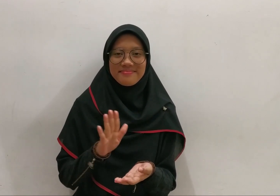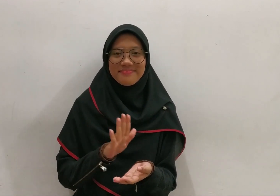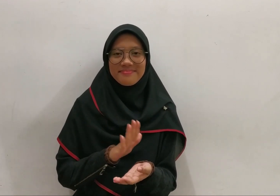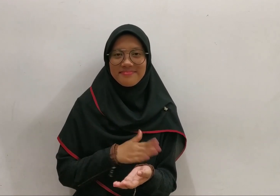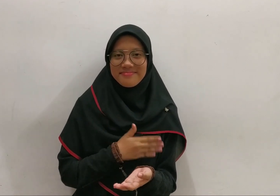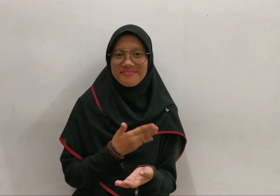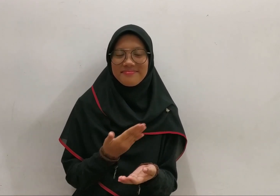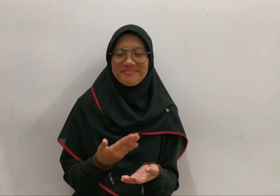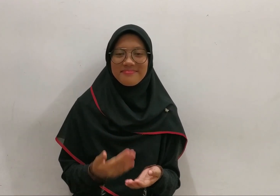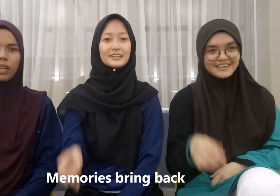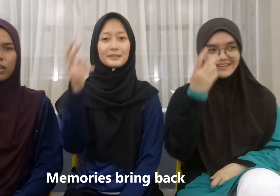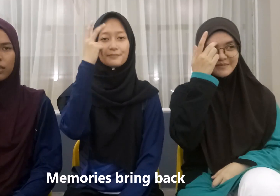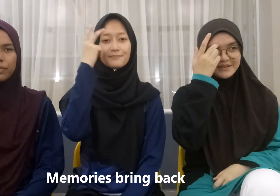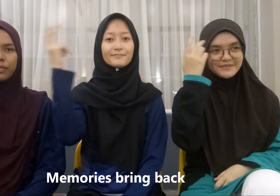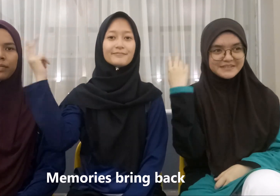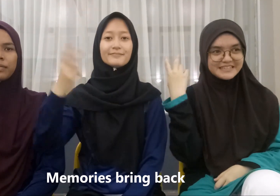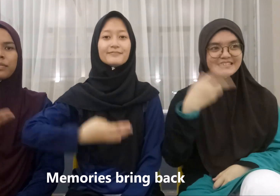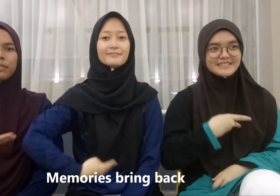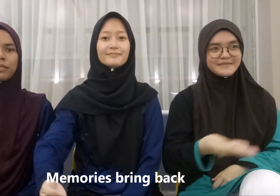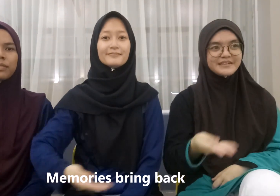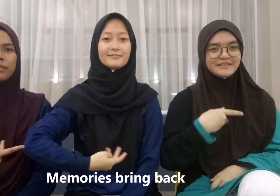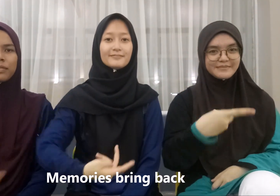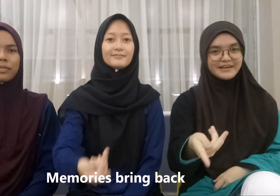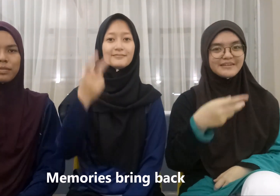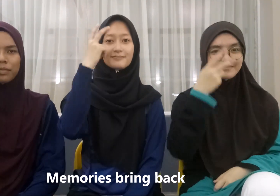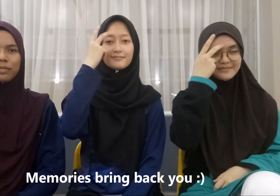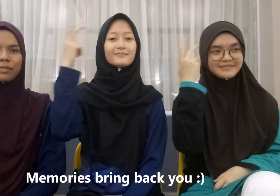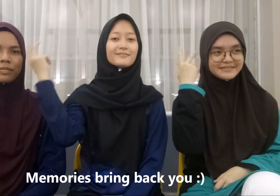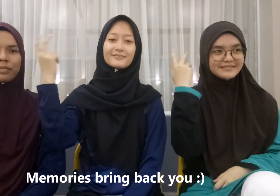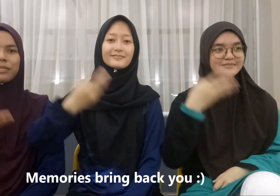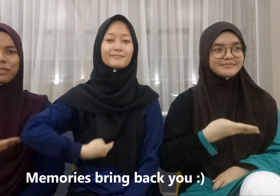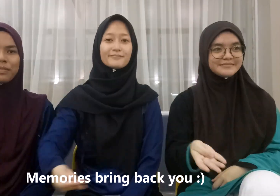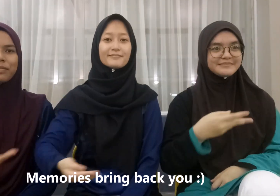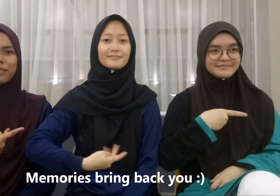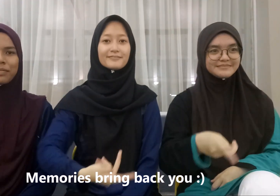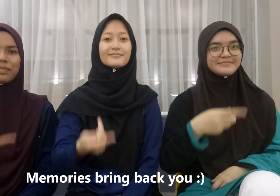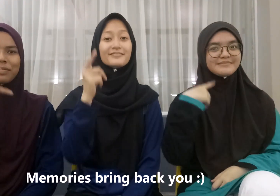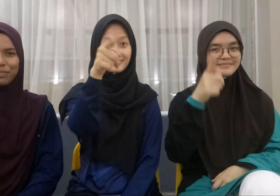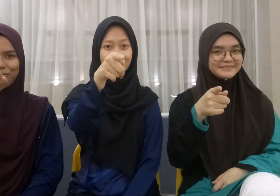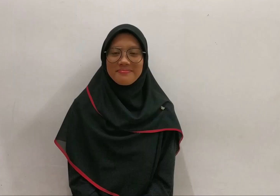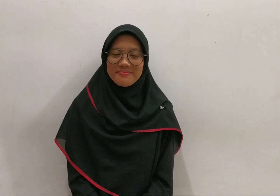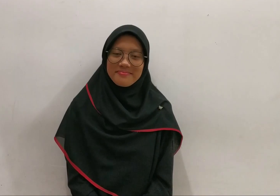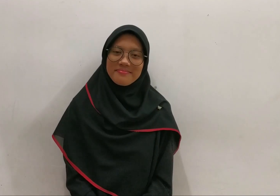-do-do-do-do-do-do